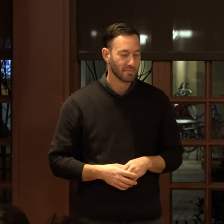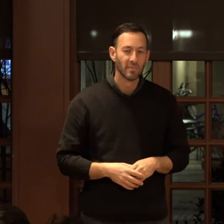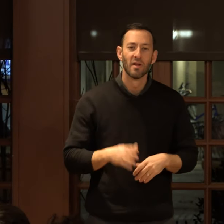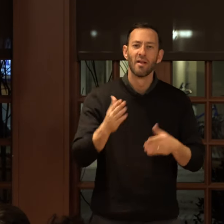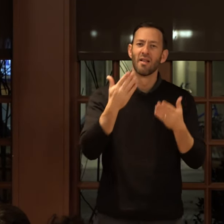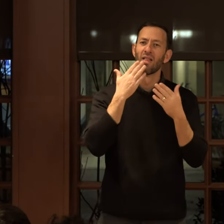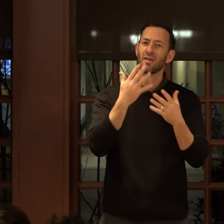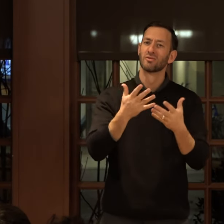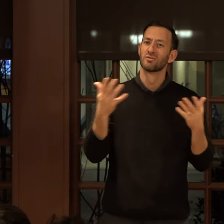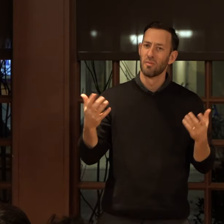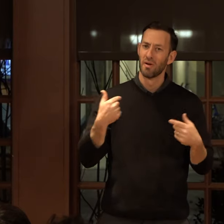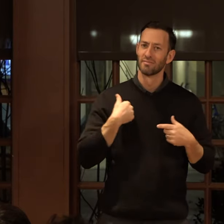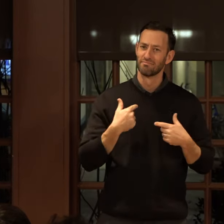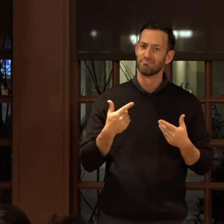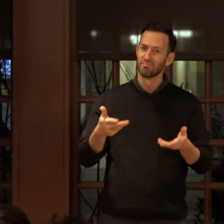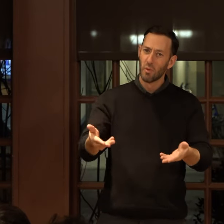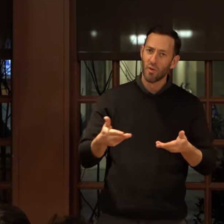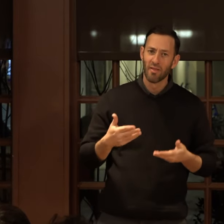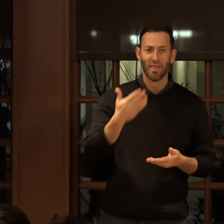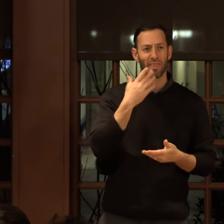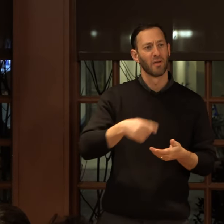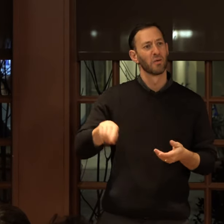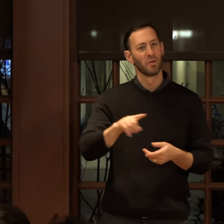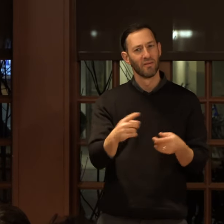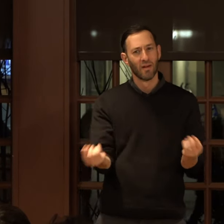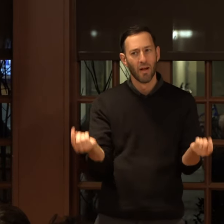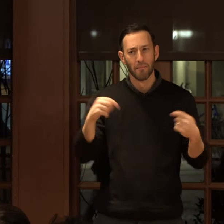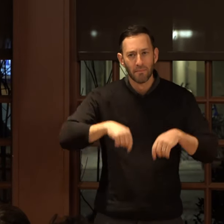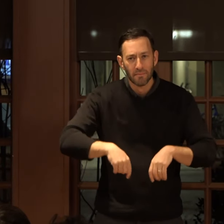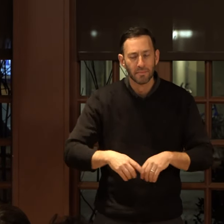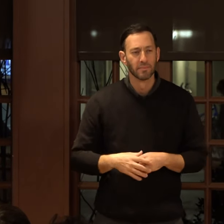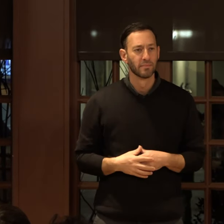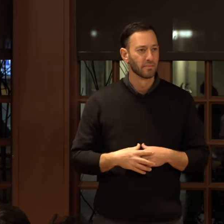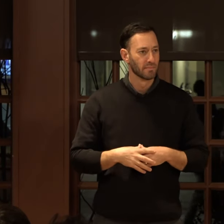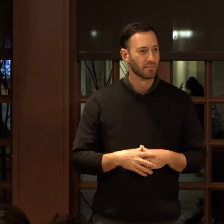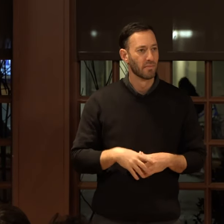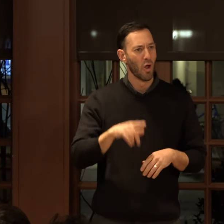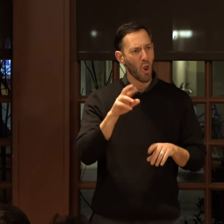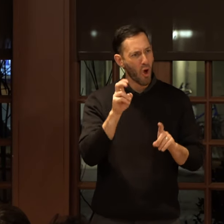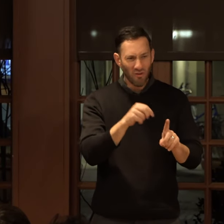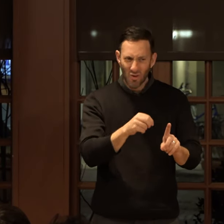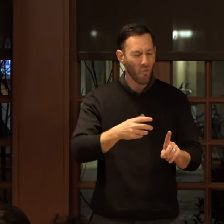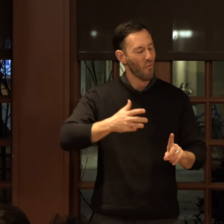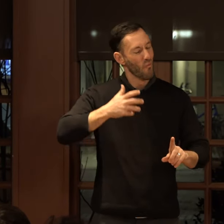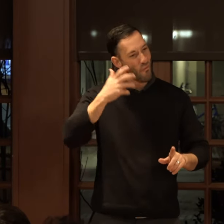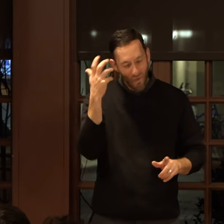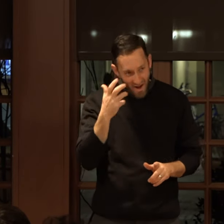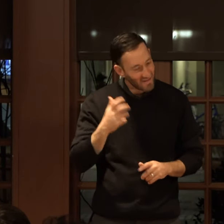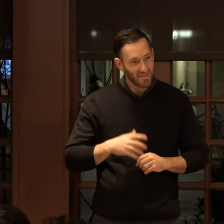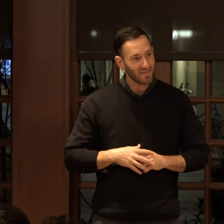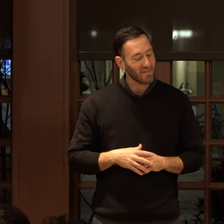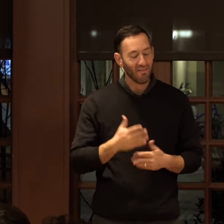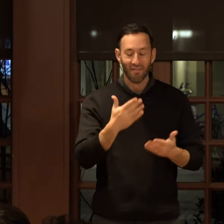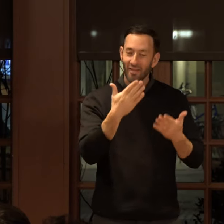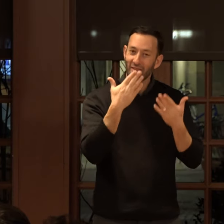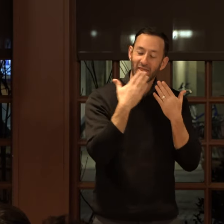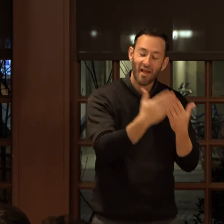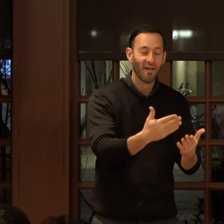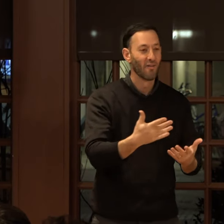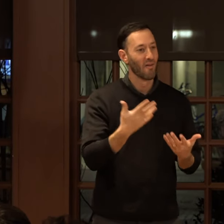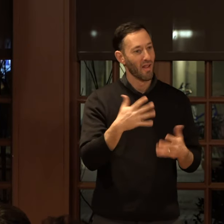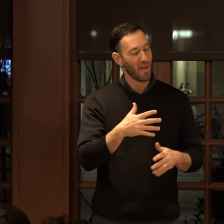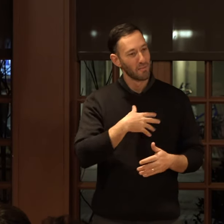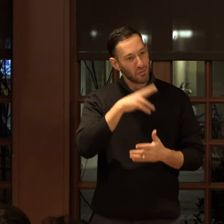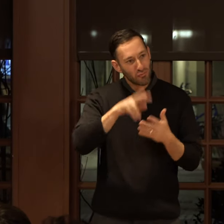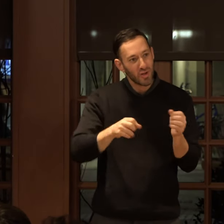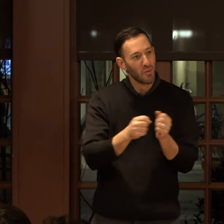Thank you so much for having me. Thank you all for being here. Lauren, what? Thank you for letting